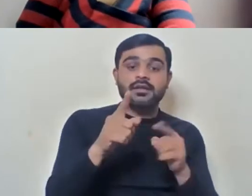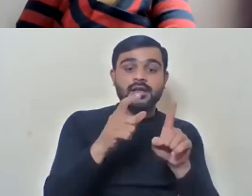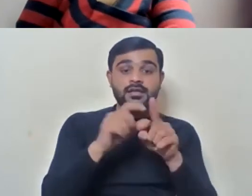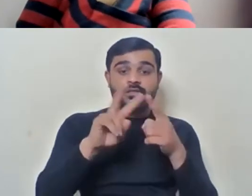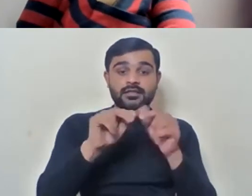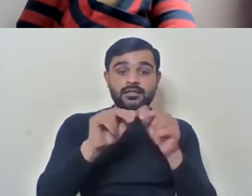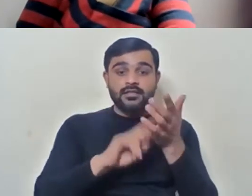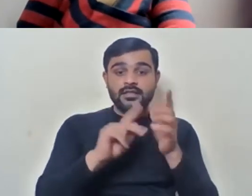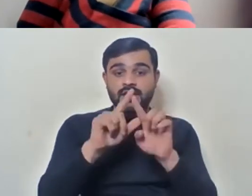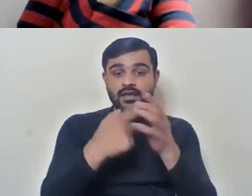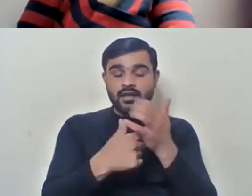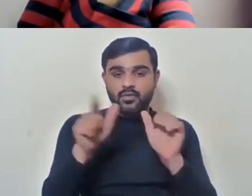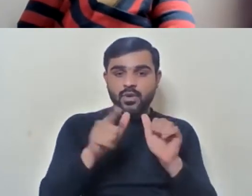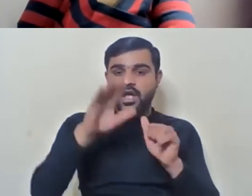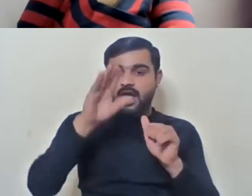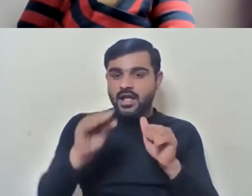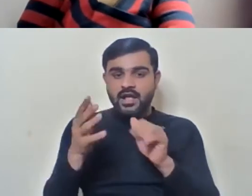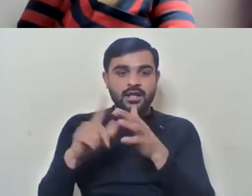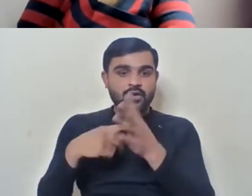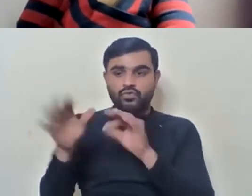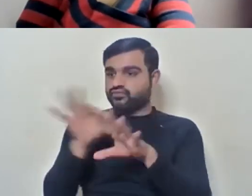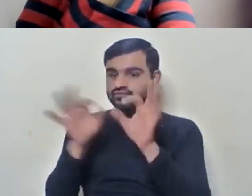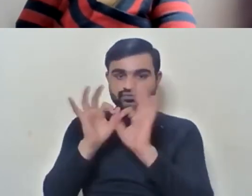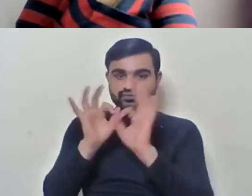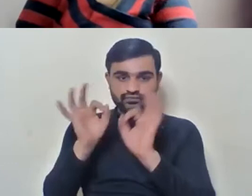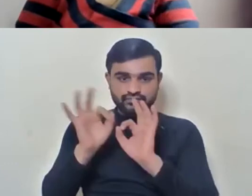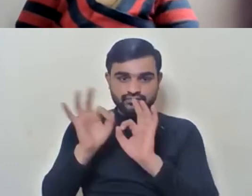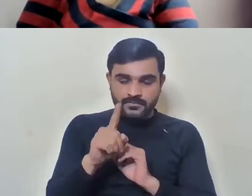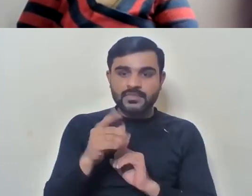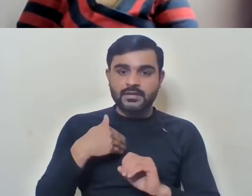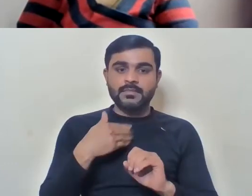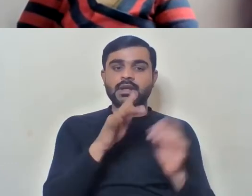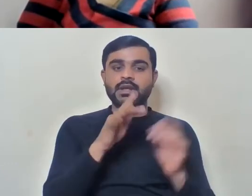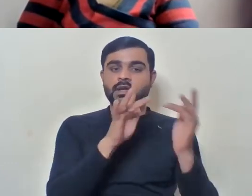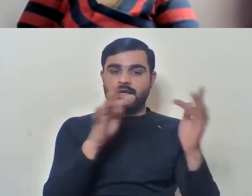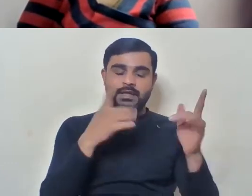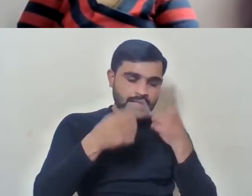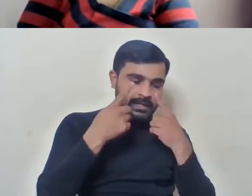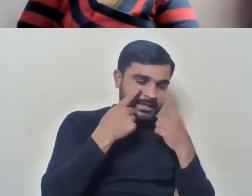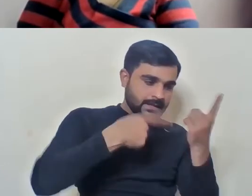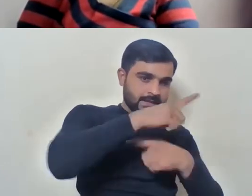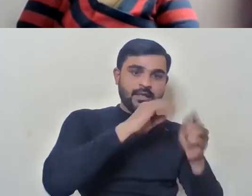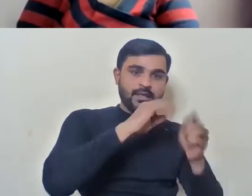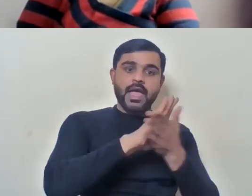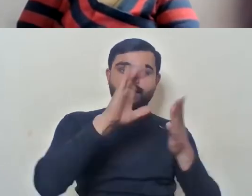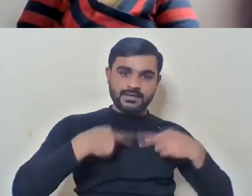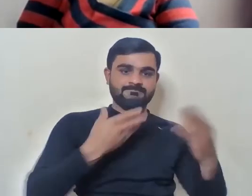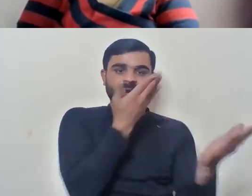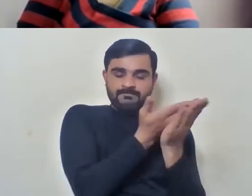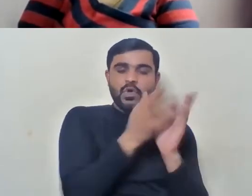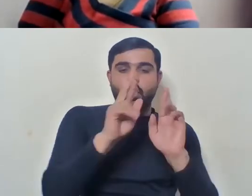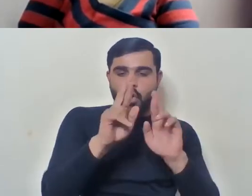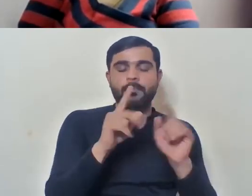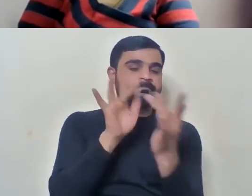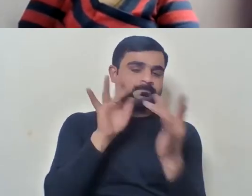is that somebody with lesser marks than him has got selected. So, we are examining this and we will take it up in the High Court if it, uh, if we sort